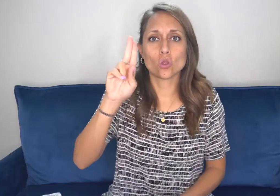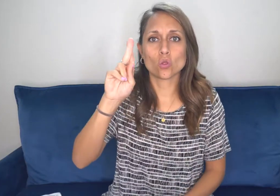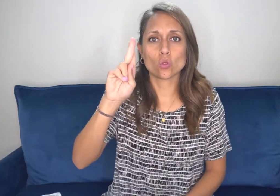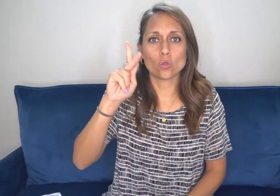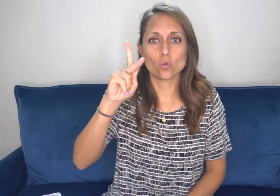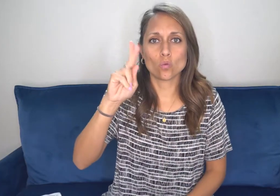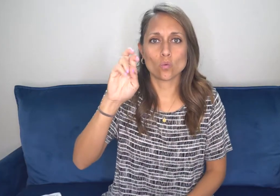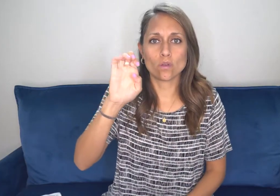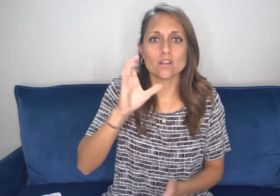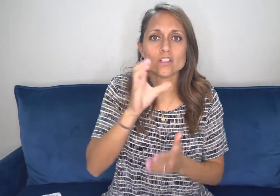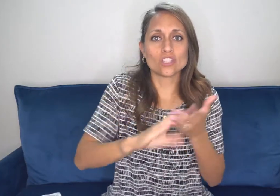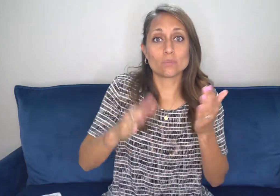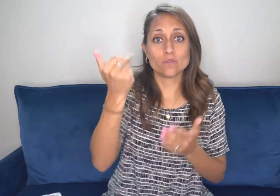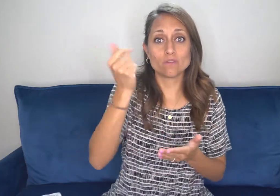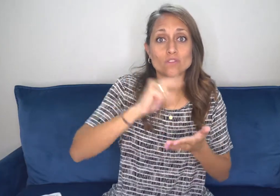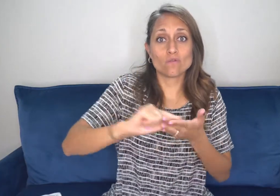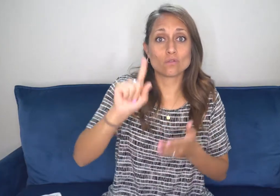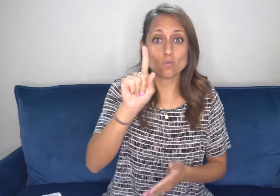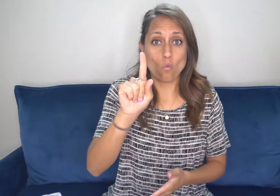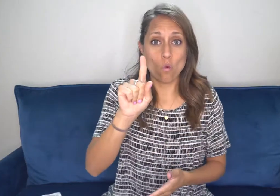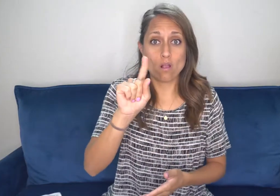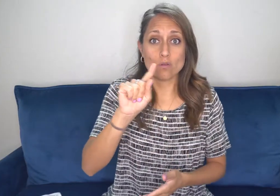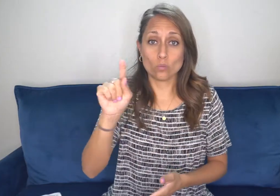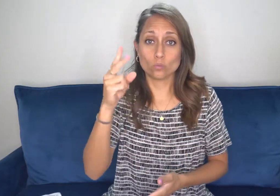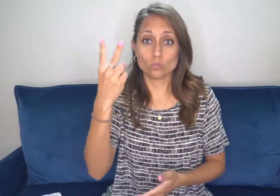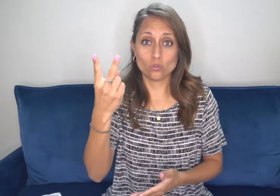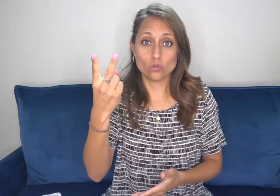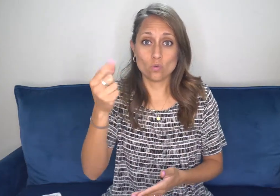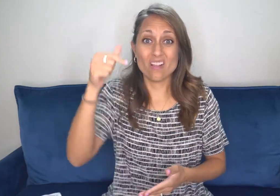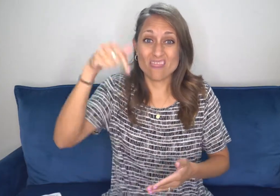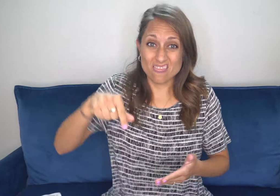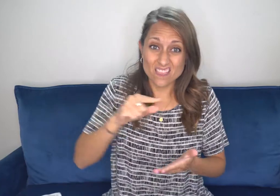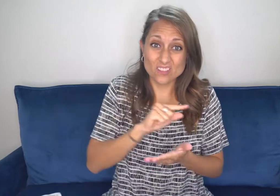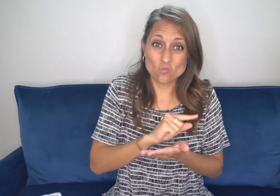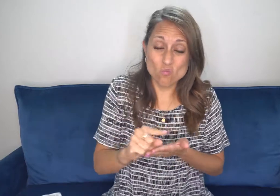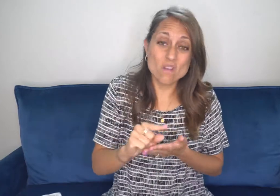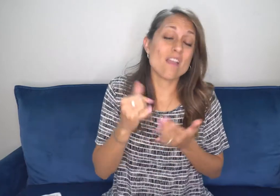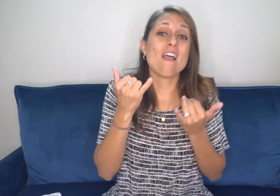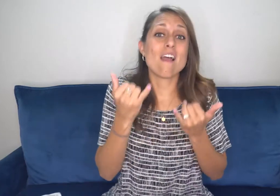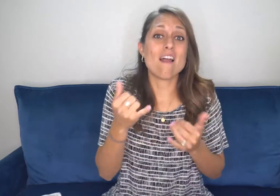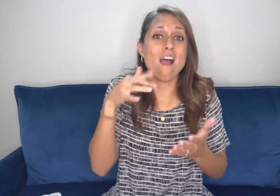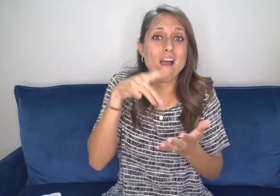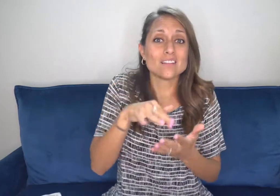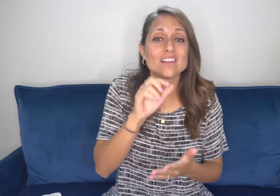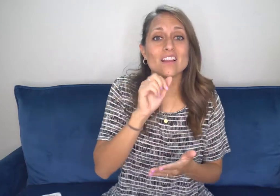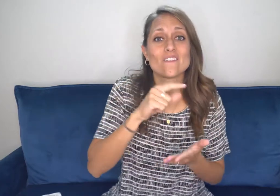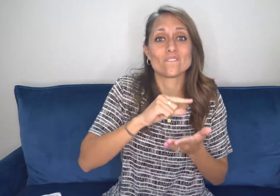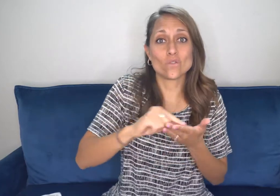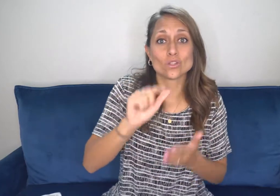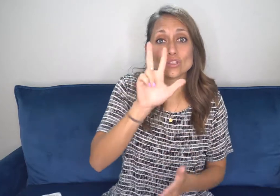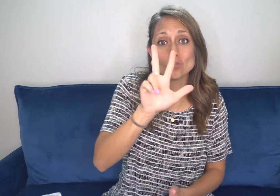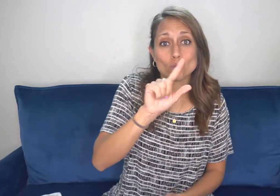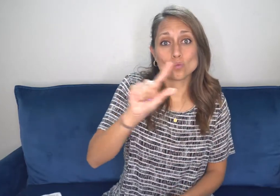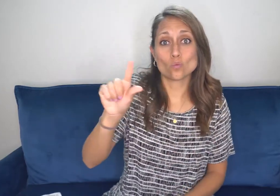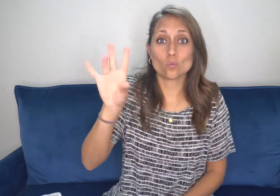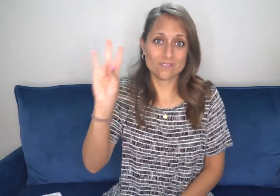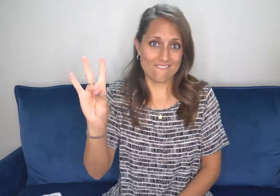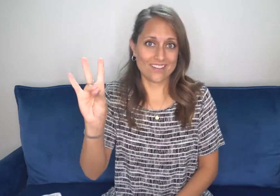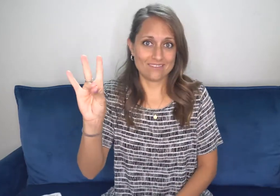where we started studying the passage of Luke 15. We dived into the first two verses last time, and now